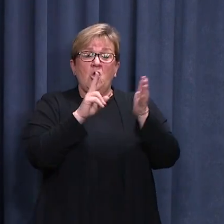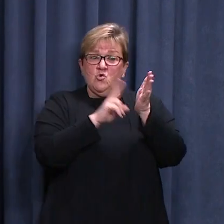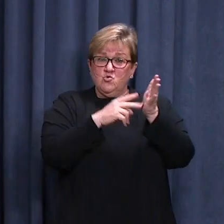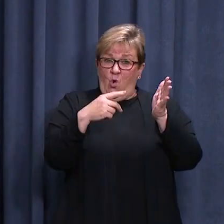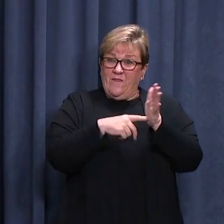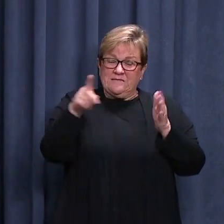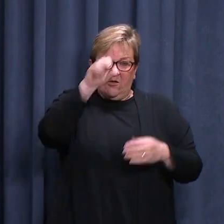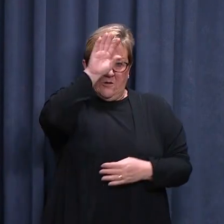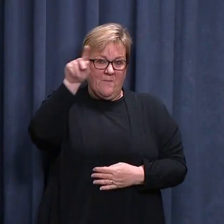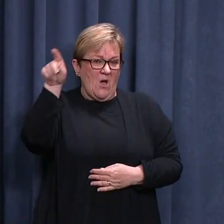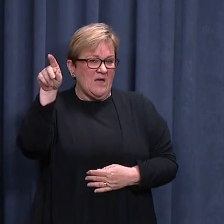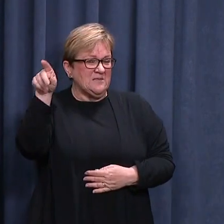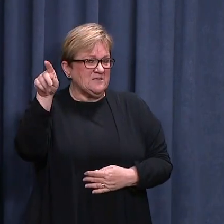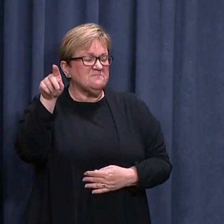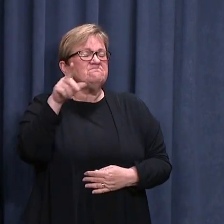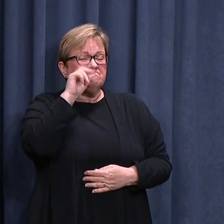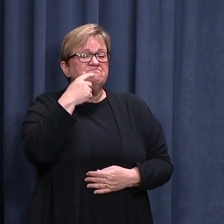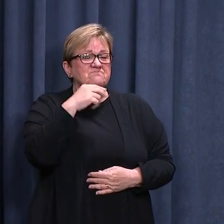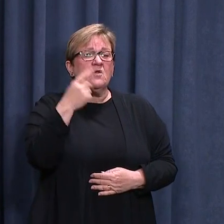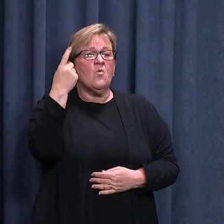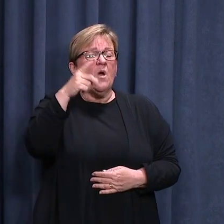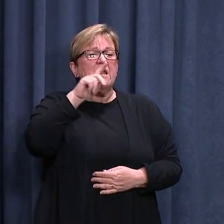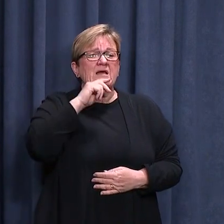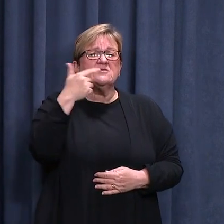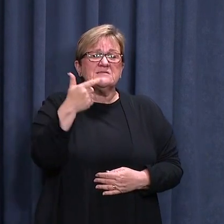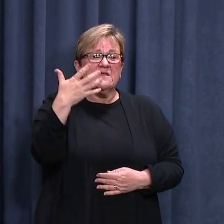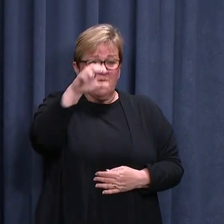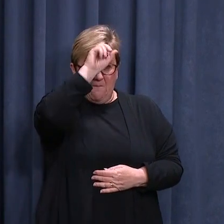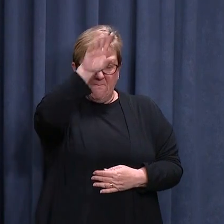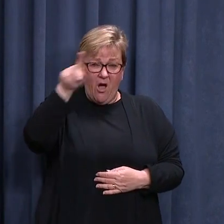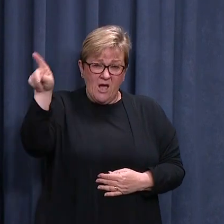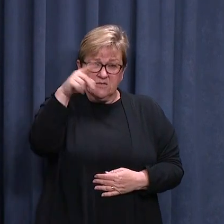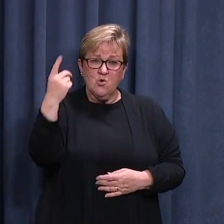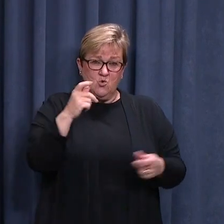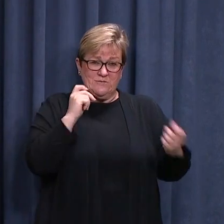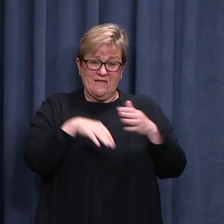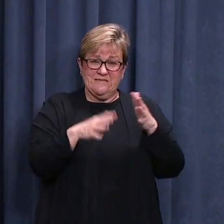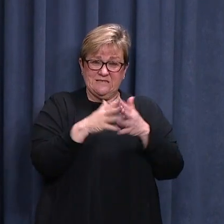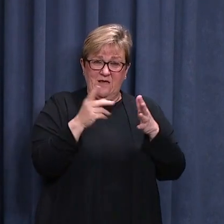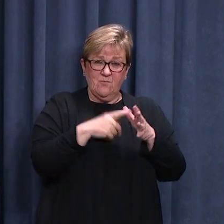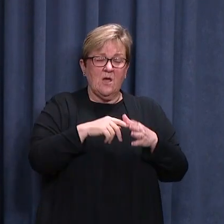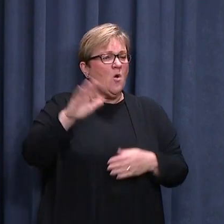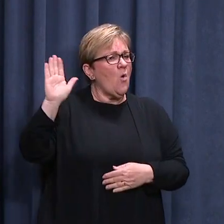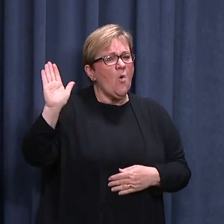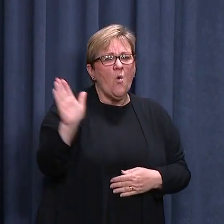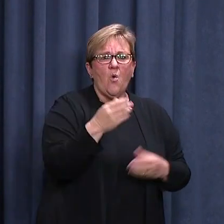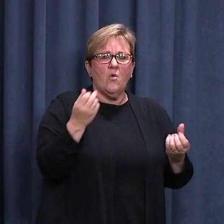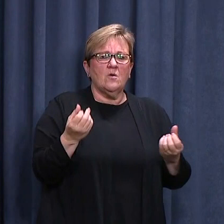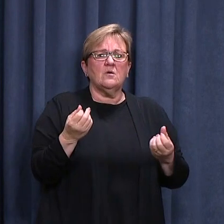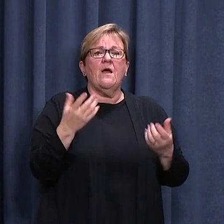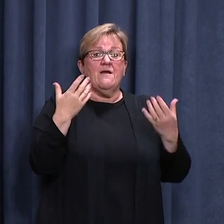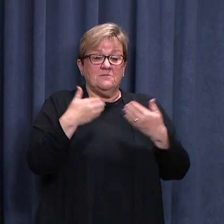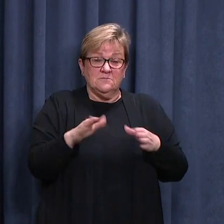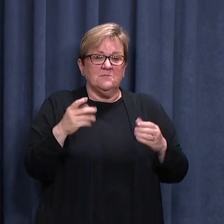Territory gold mine outbreak, I can confirm the 175 mine workers who were tested in WA have all returned an